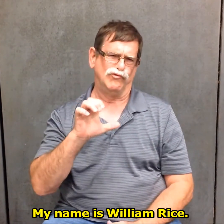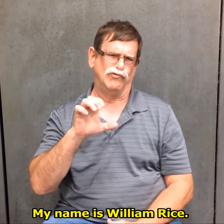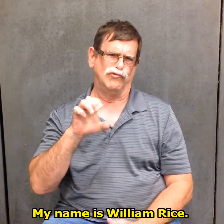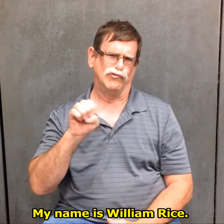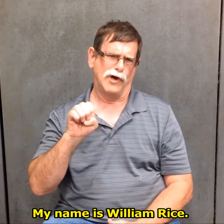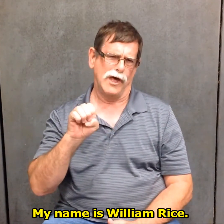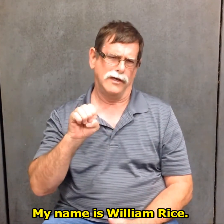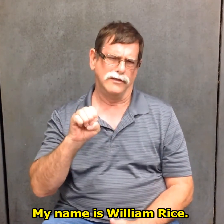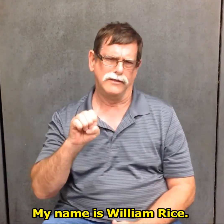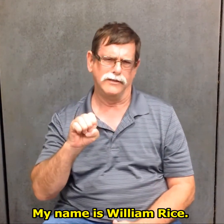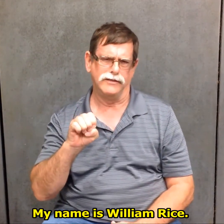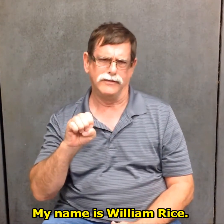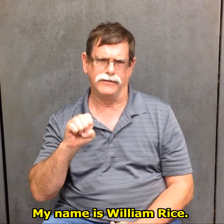My name is William Rice.